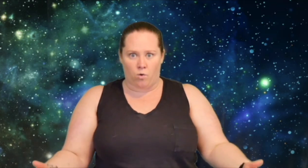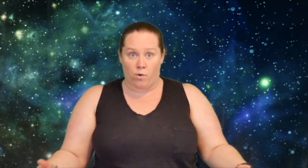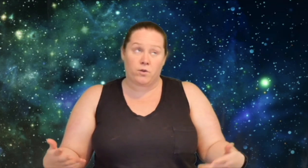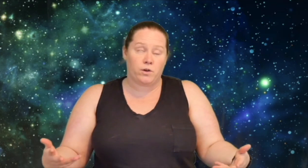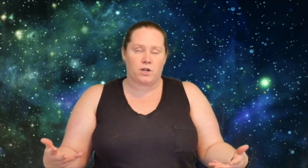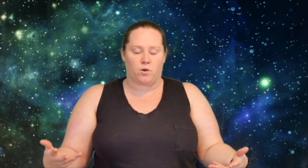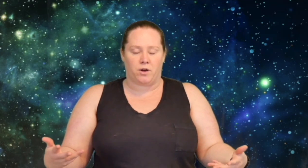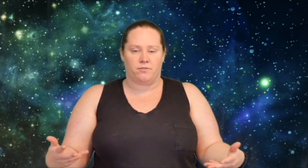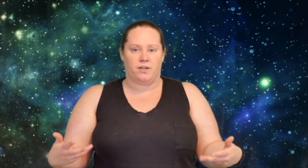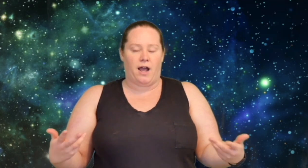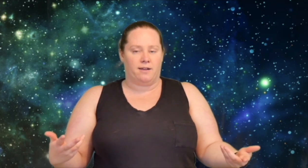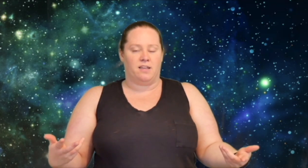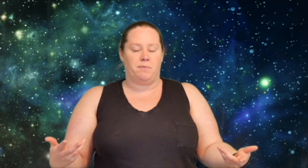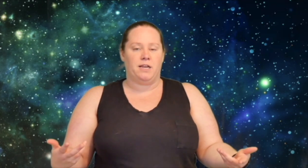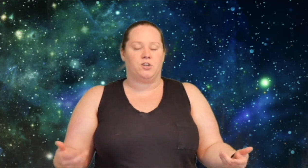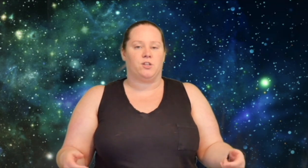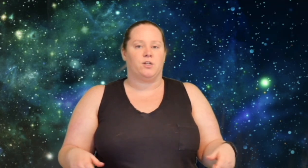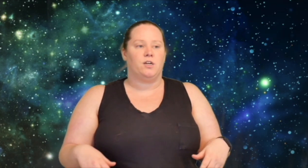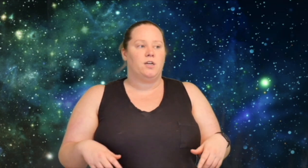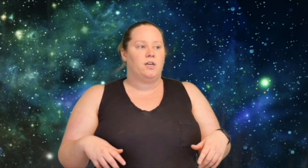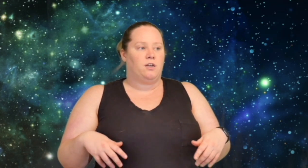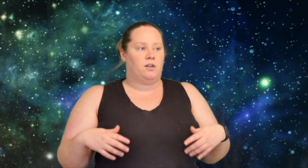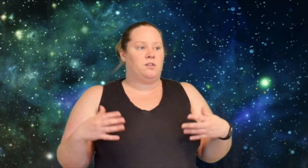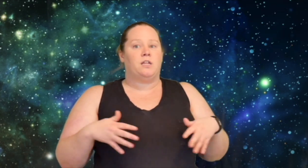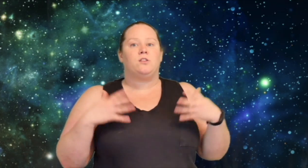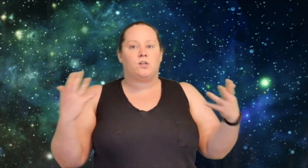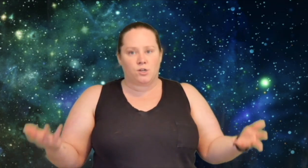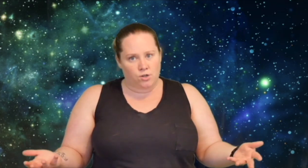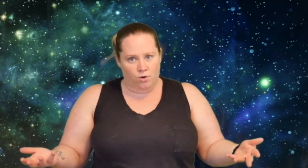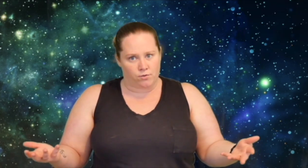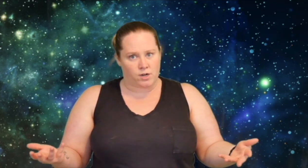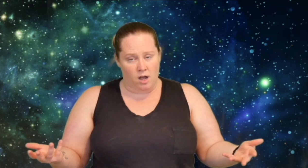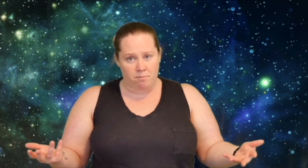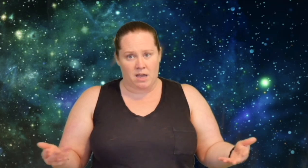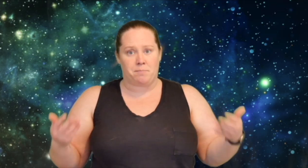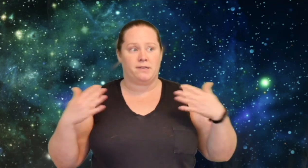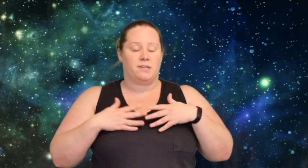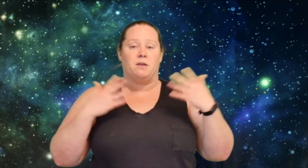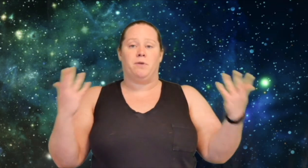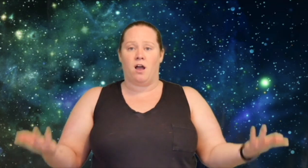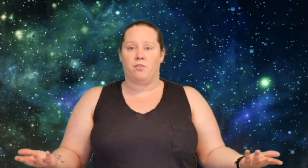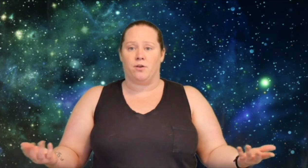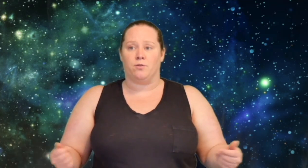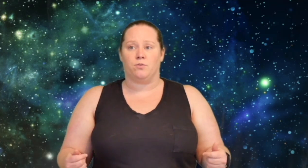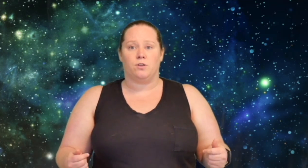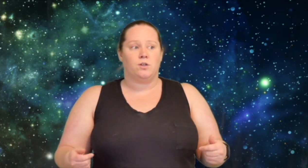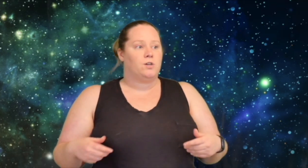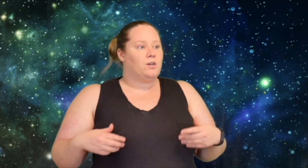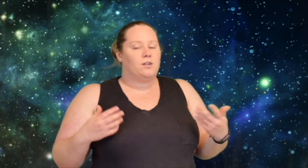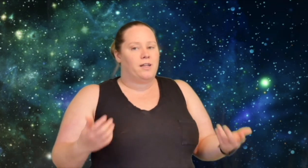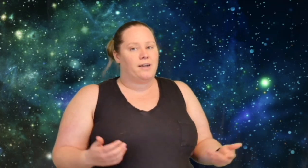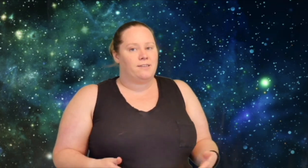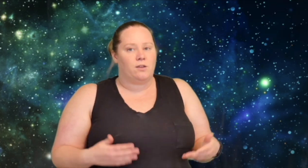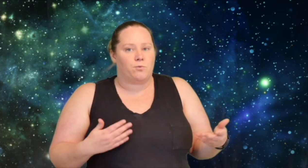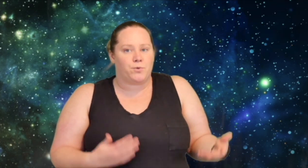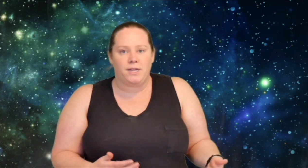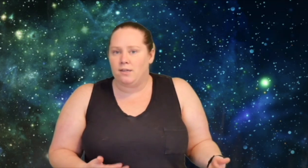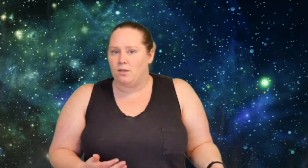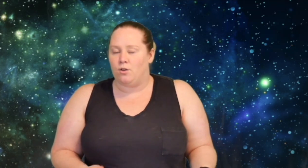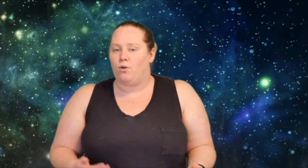quickly are aware of it as they knew each other. And then they learn to overcome that by seeing beyond those. Like I said, Reed didn't know